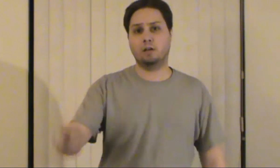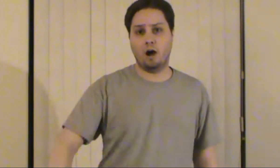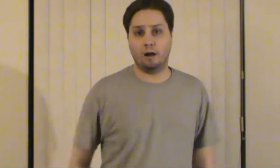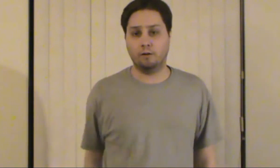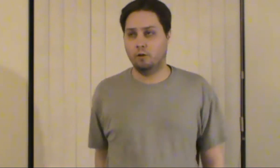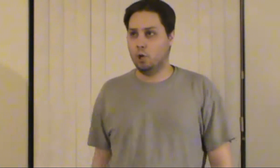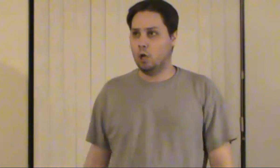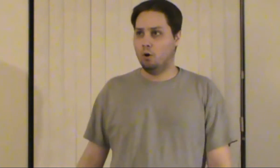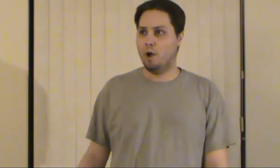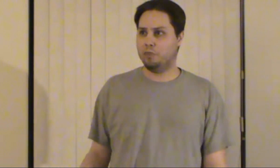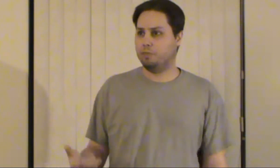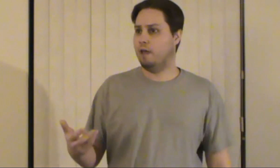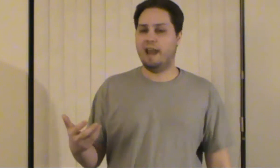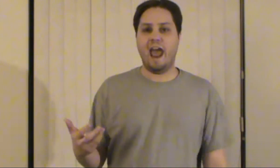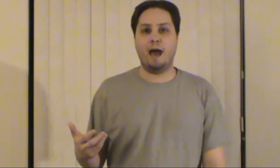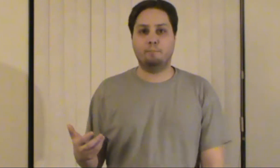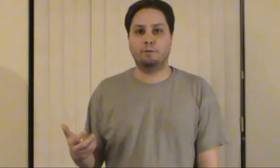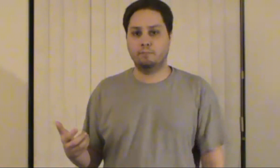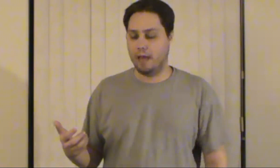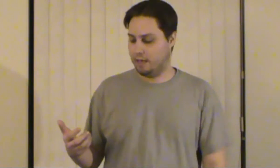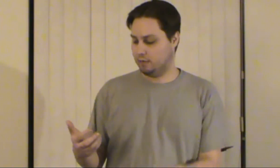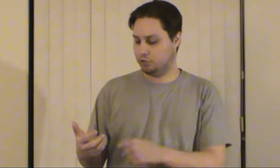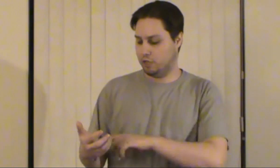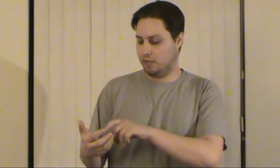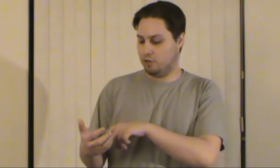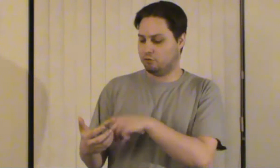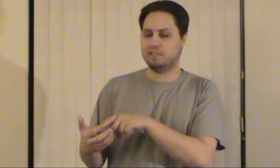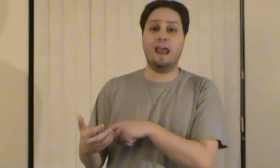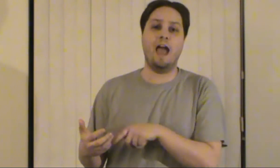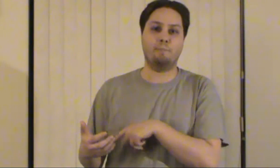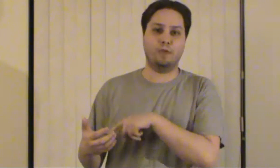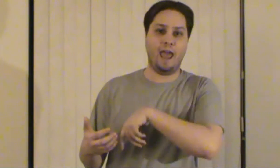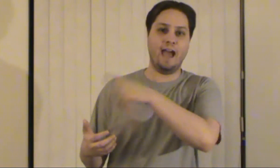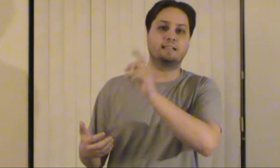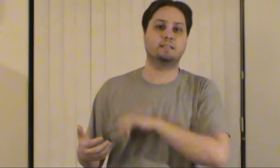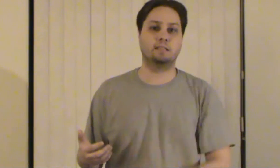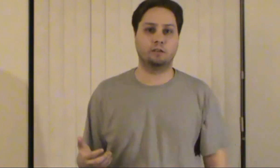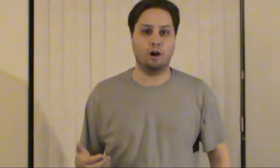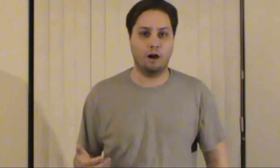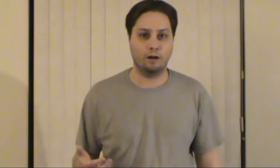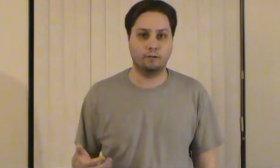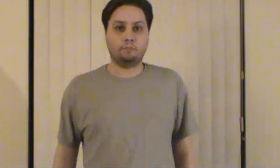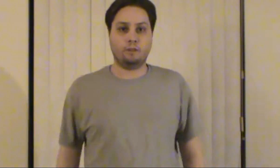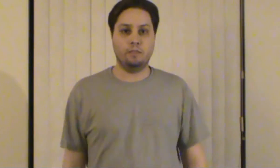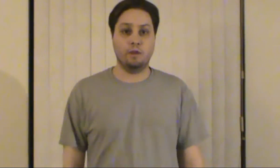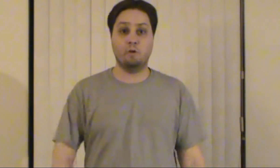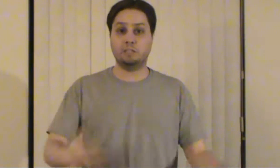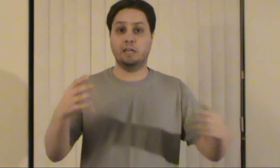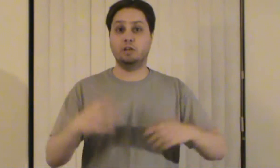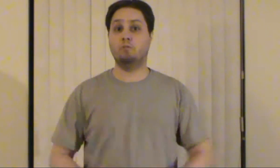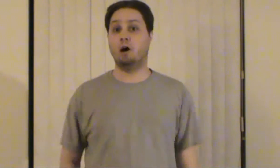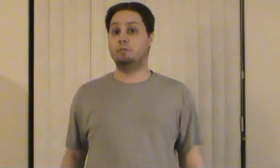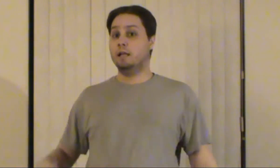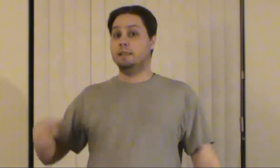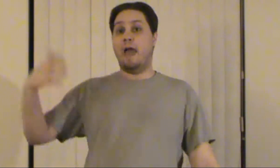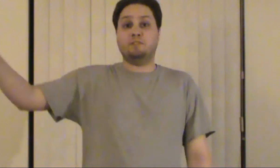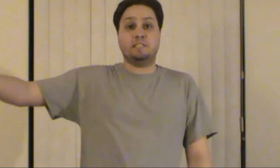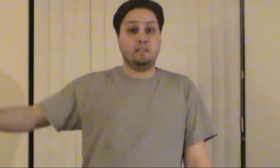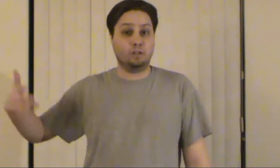they a car with an app yeah she uses an app that hacks into the car then what do they do well they have to steal